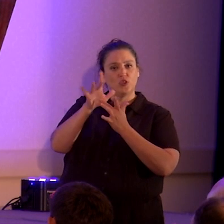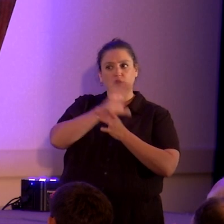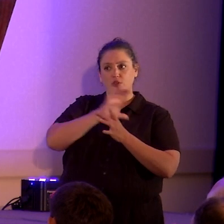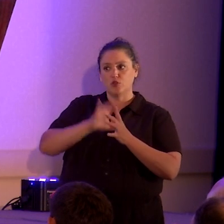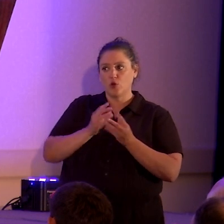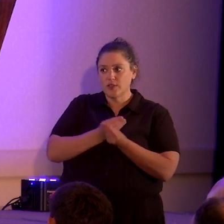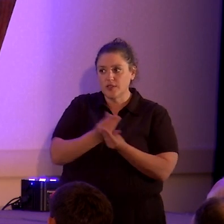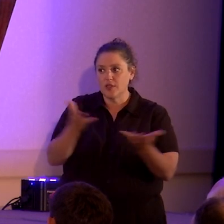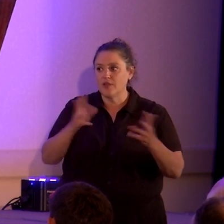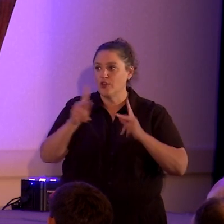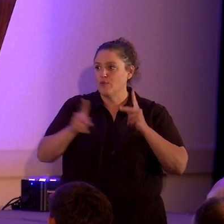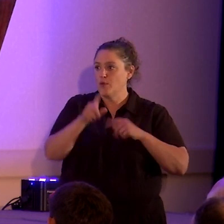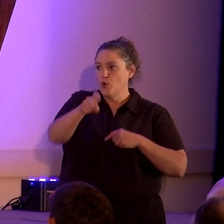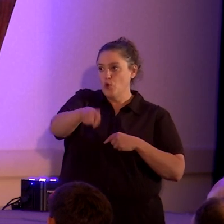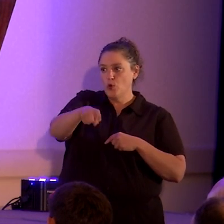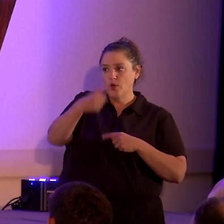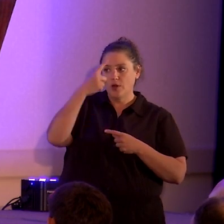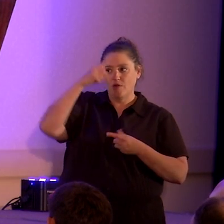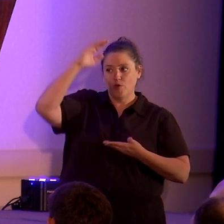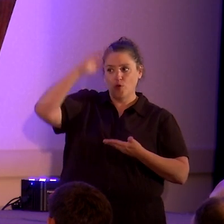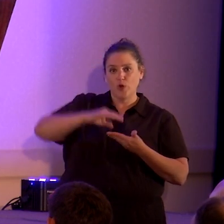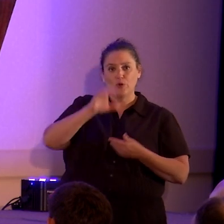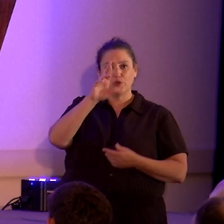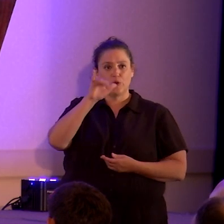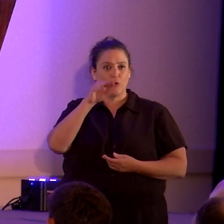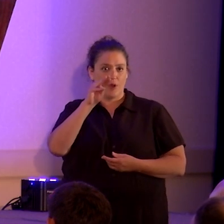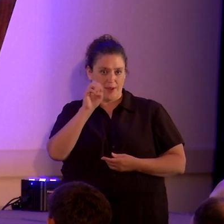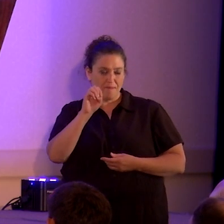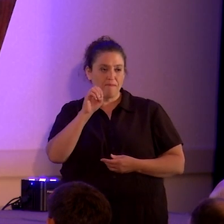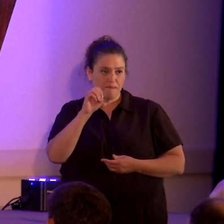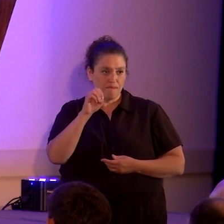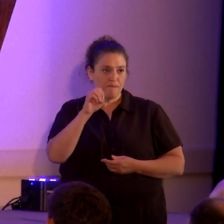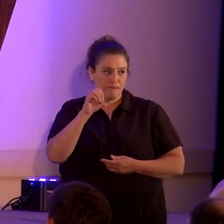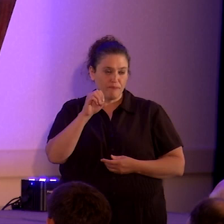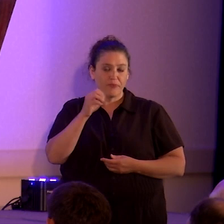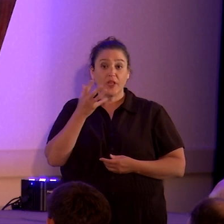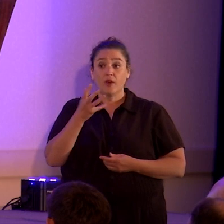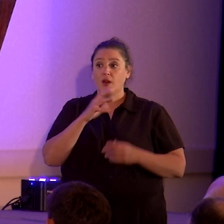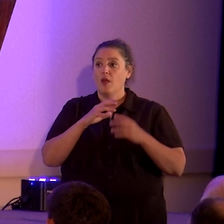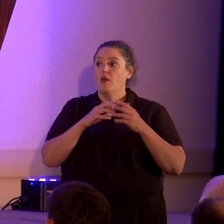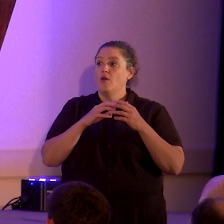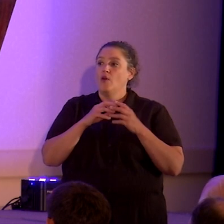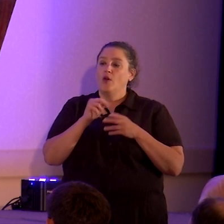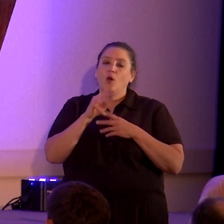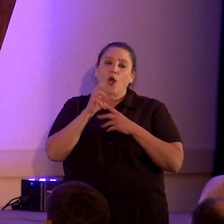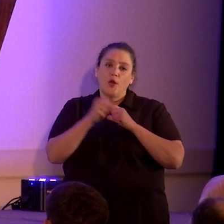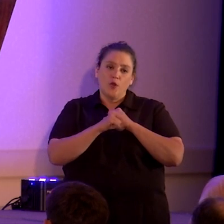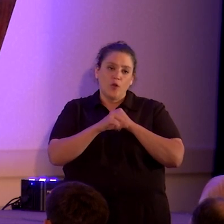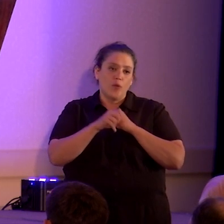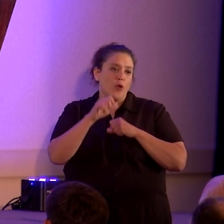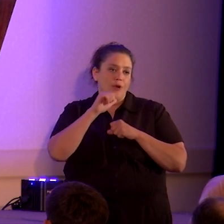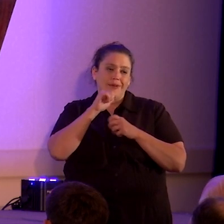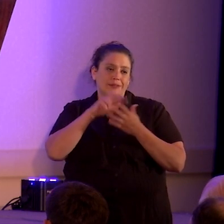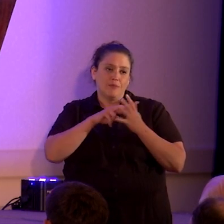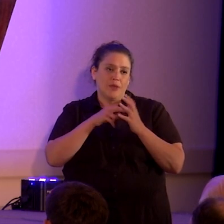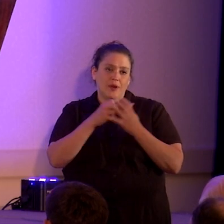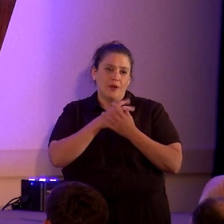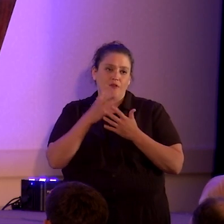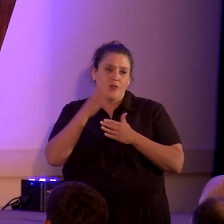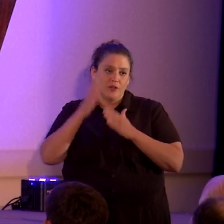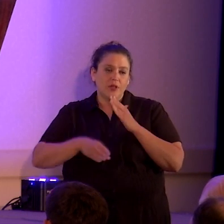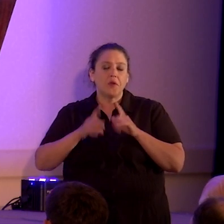people that need it for the purpose of reducing crime. Now, a news report, of course, is not the end-all, be-all of a case, but we